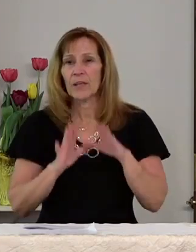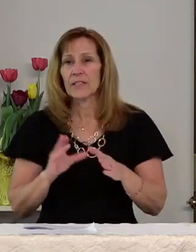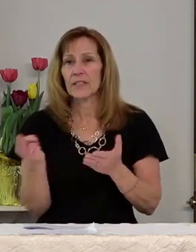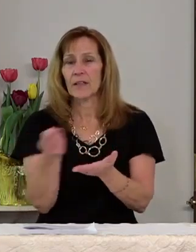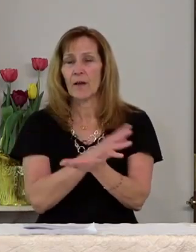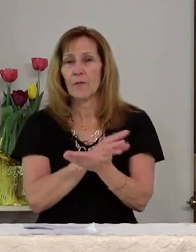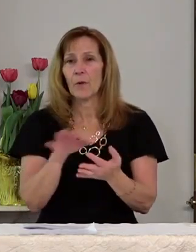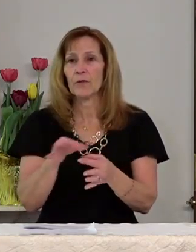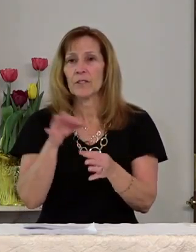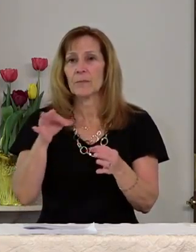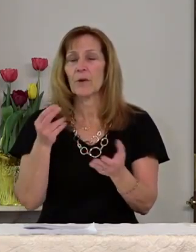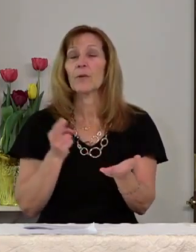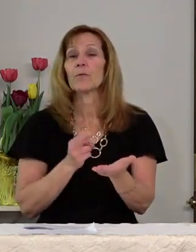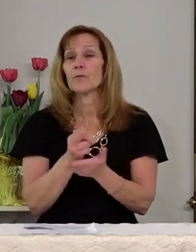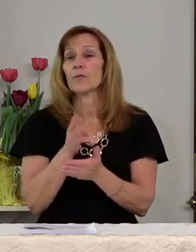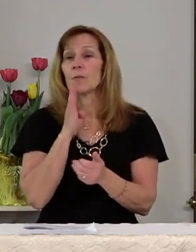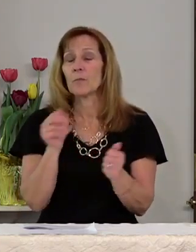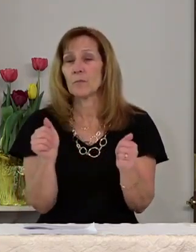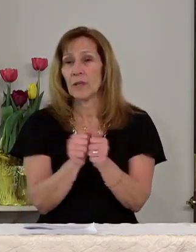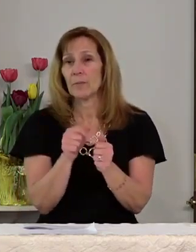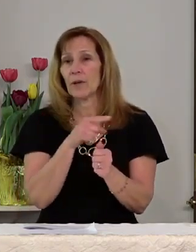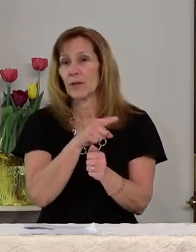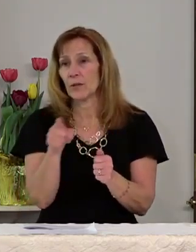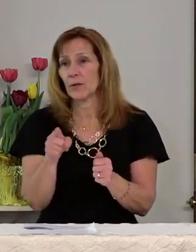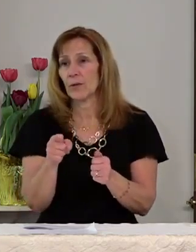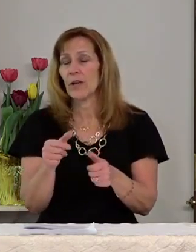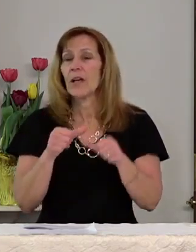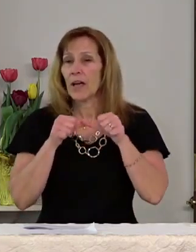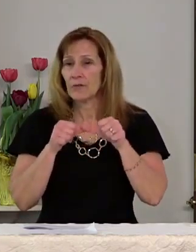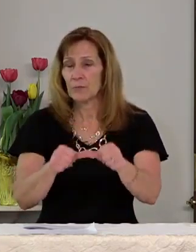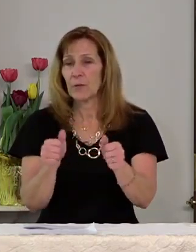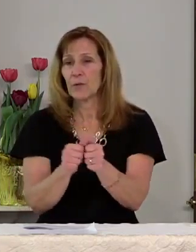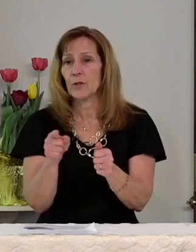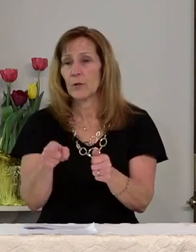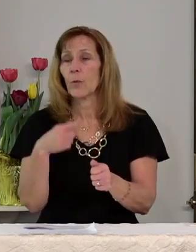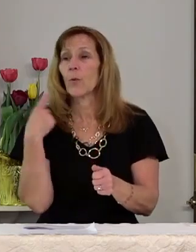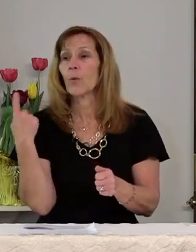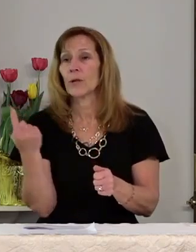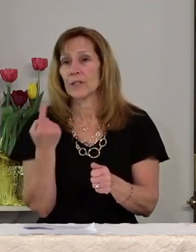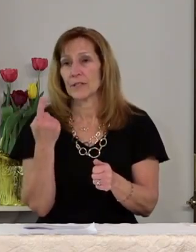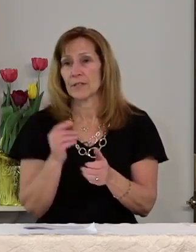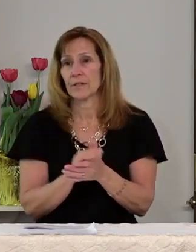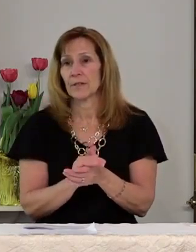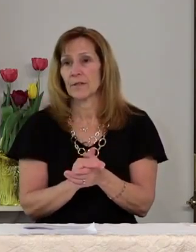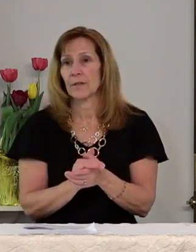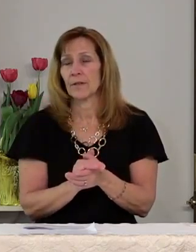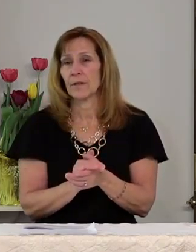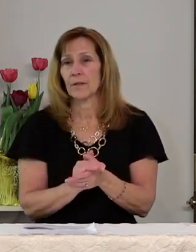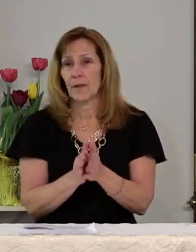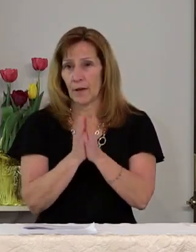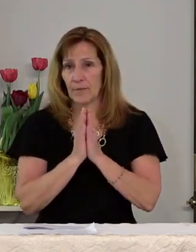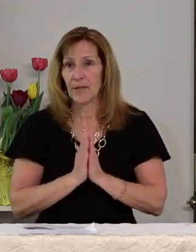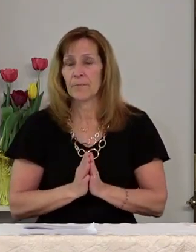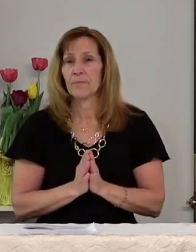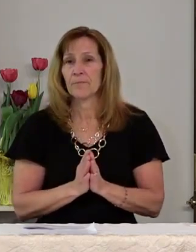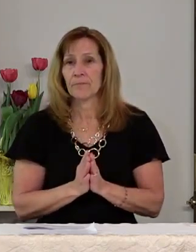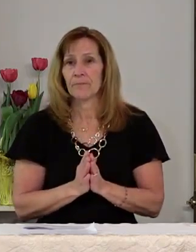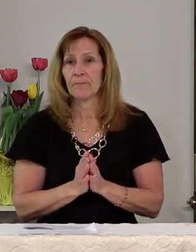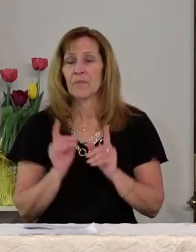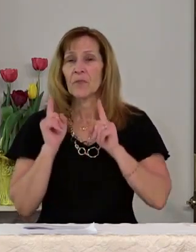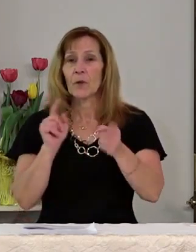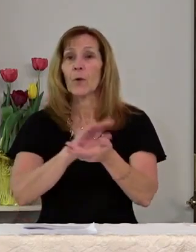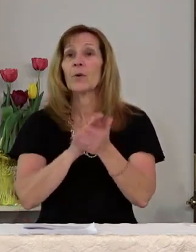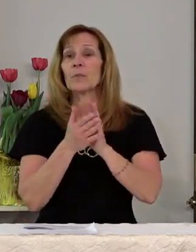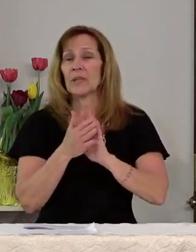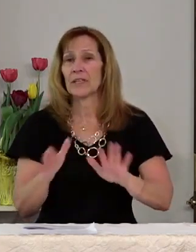of the holy spirit of truth be among you and remain with you always amen go